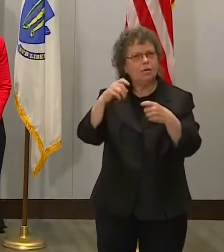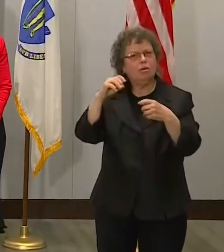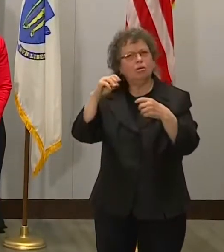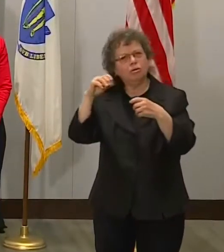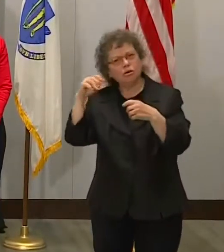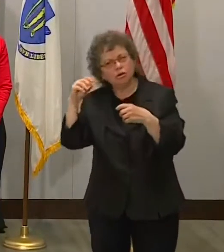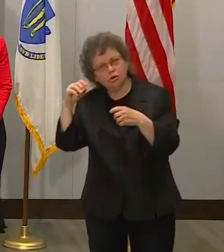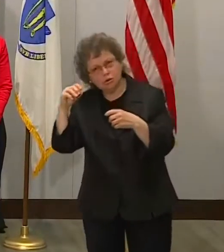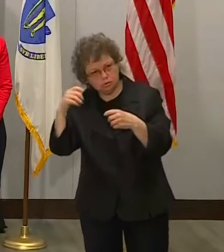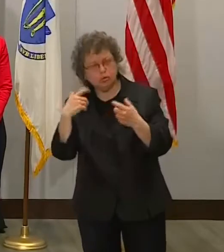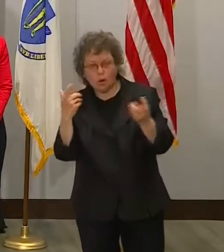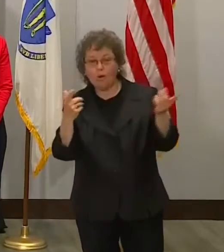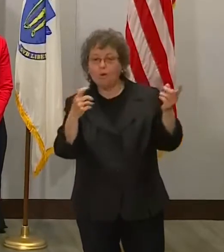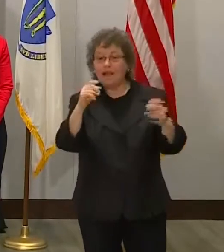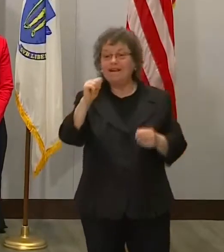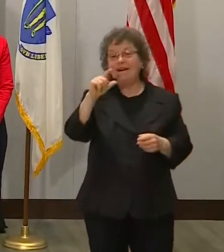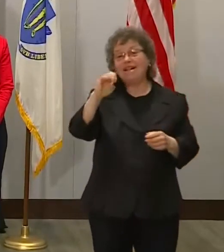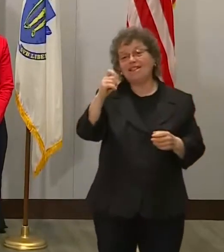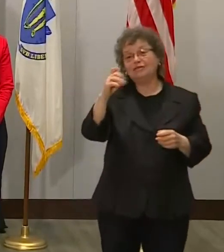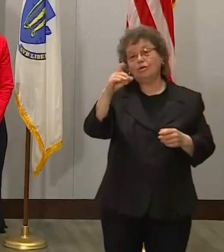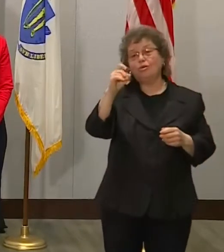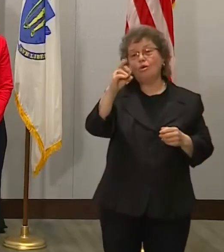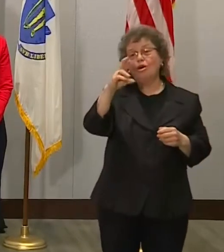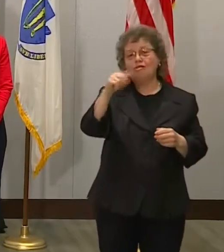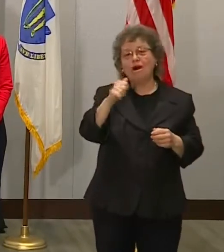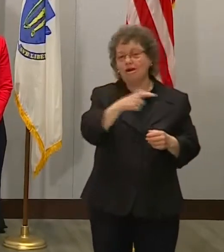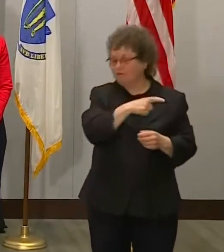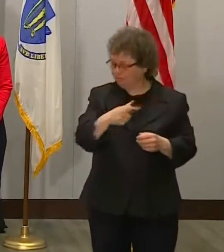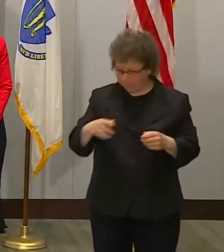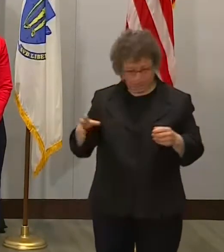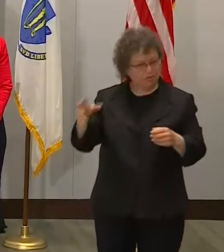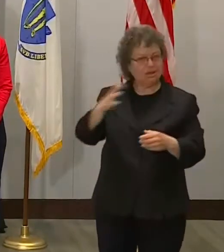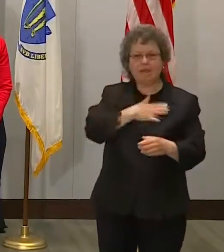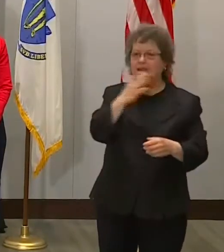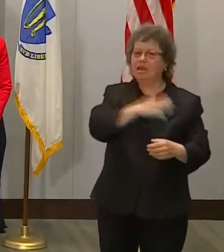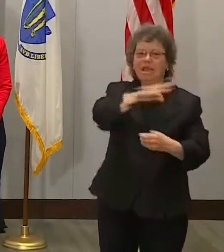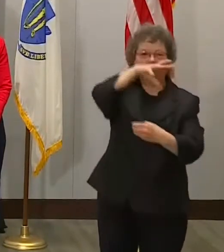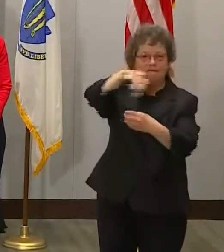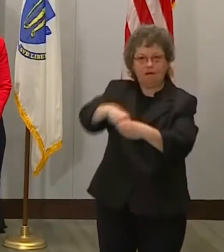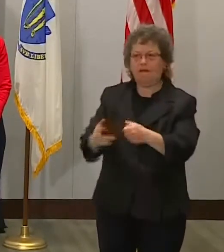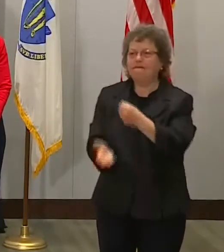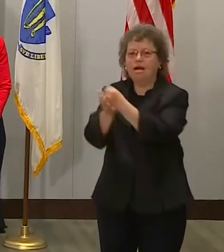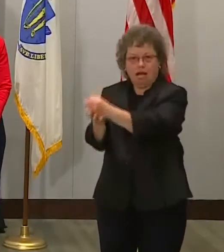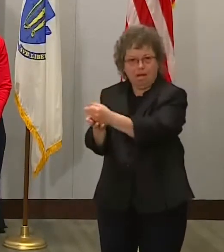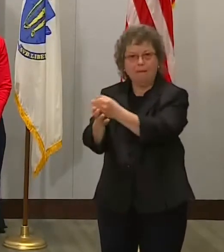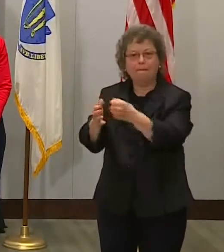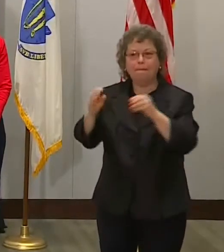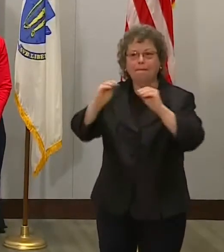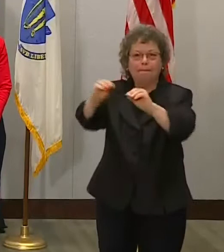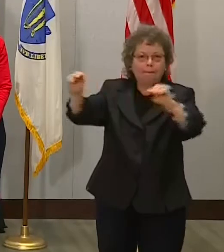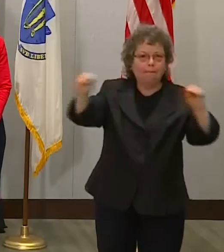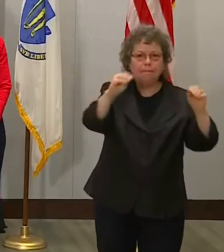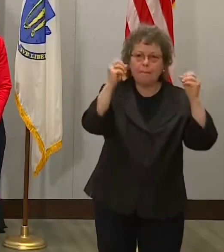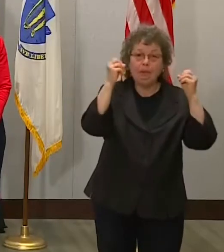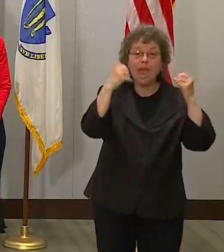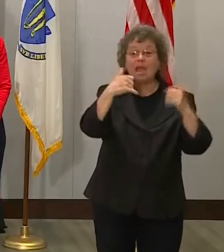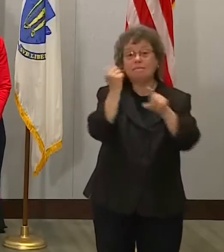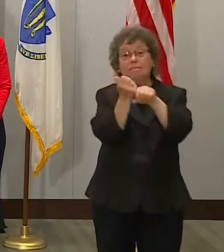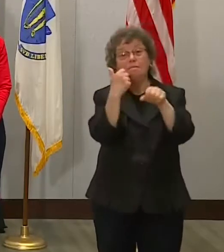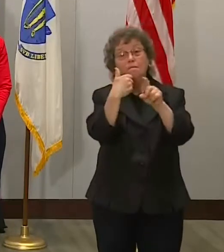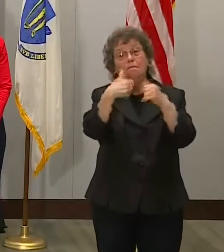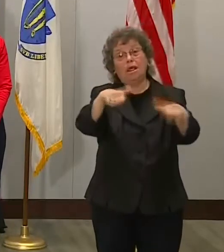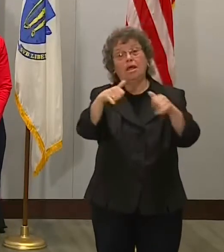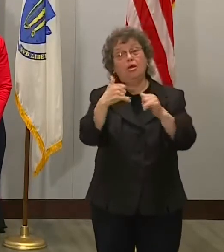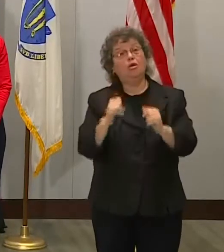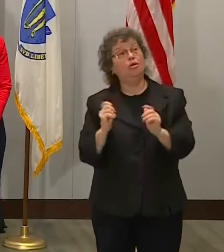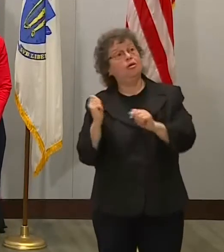Alex Cora, to do that. And many of our players are going to get vaccinated, and we're looking forward to that as well. And that, I